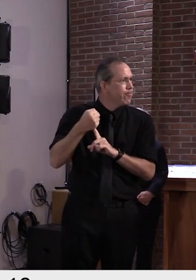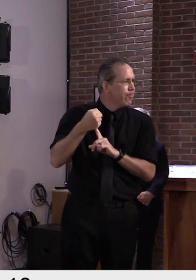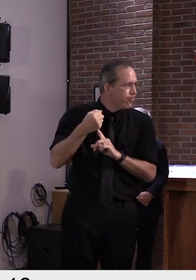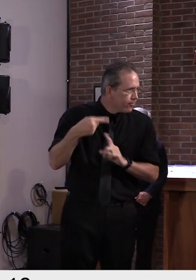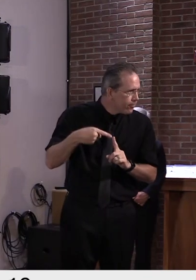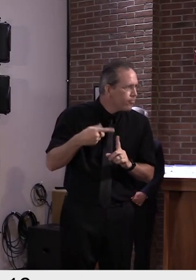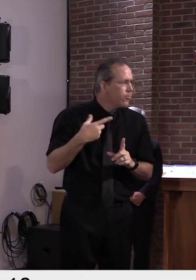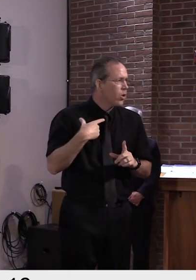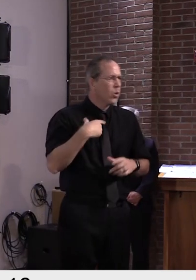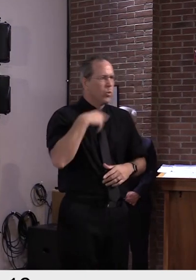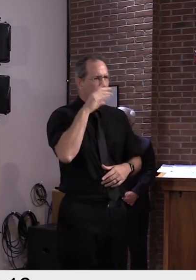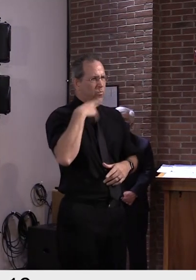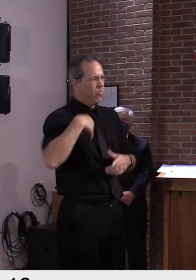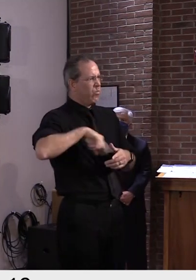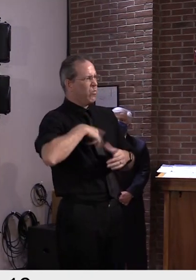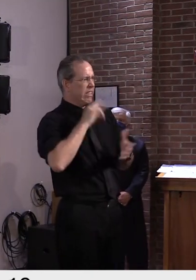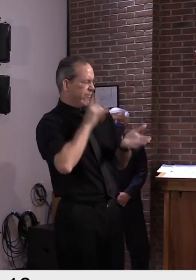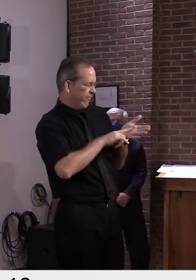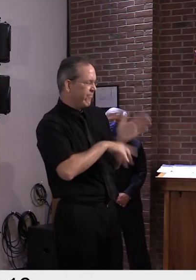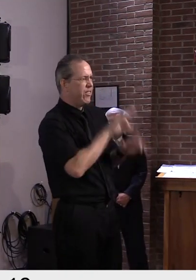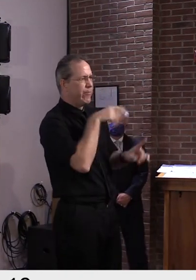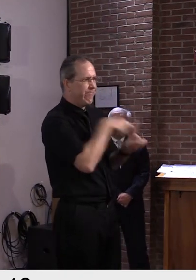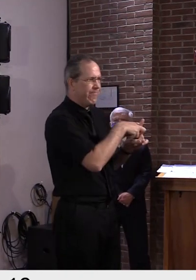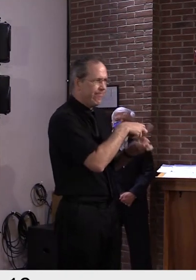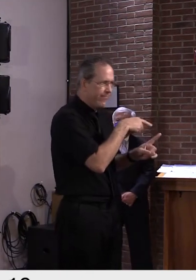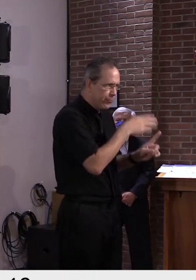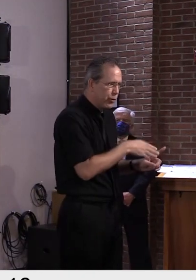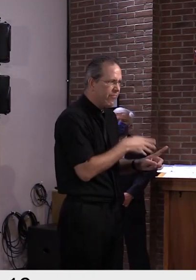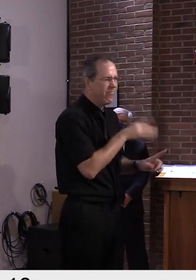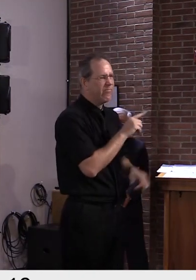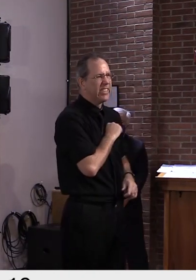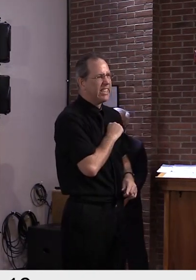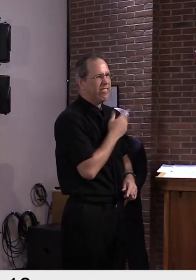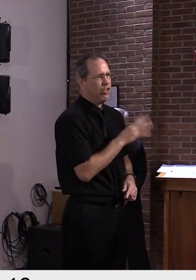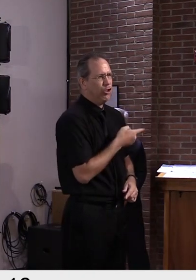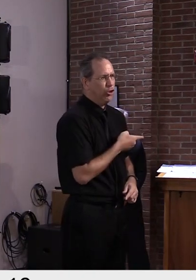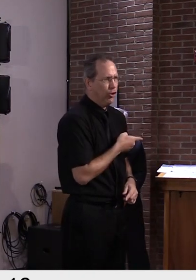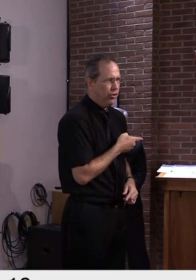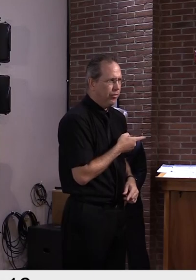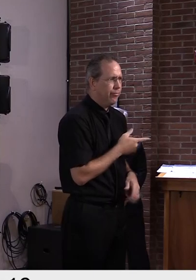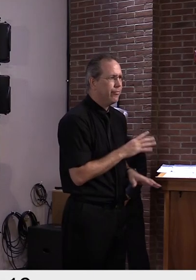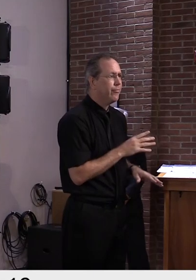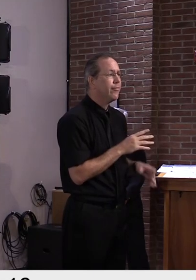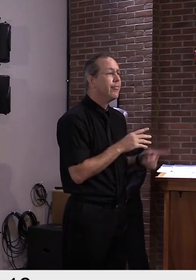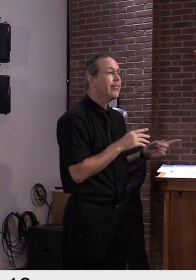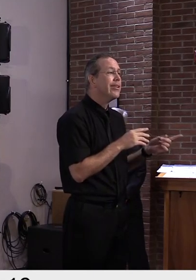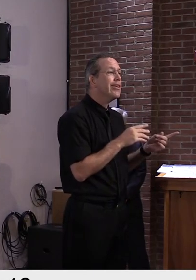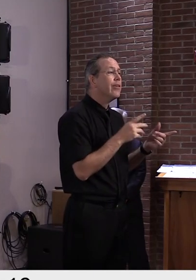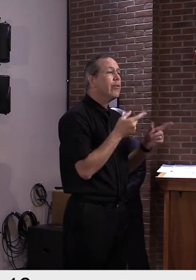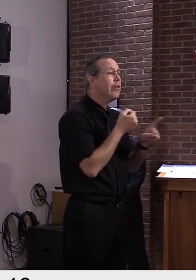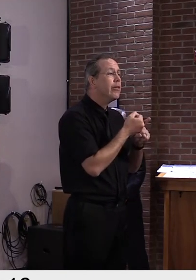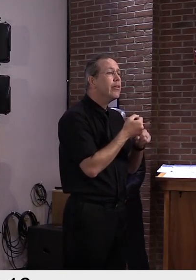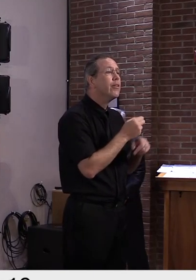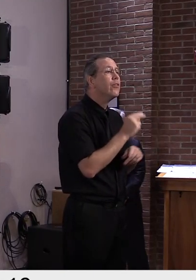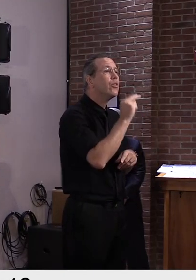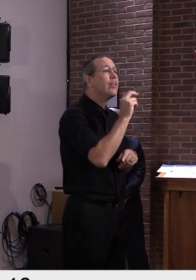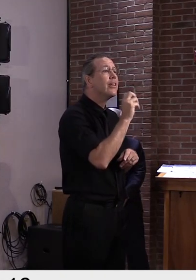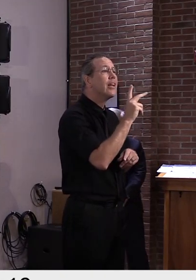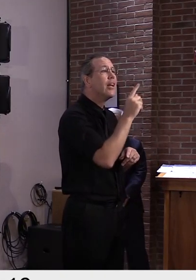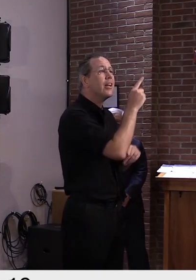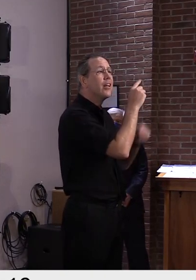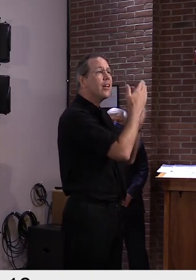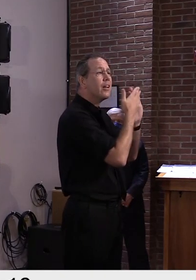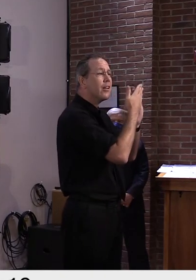um, is a good thing, but it certainly can't undo the harm that was inflicted on the Northeast Kingdom. You know, that, uh, will certainly help heal